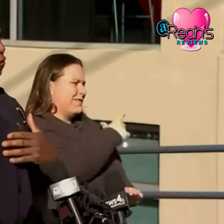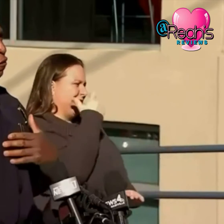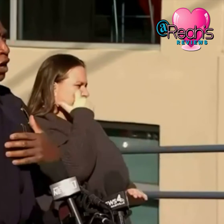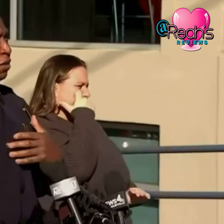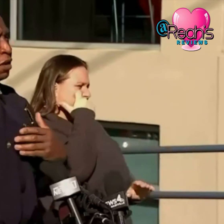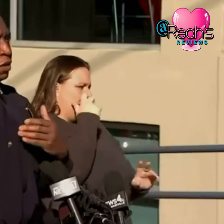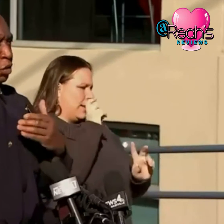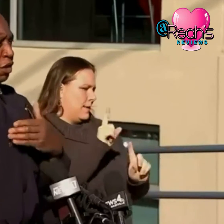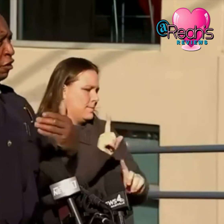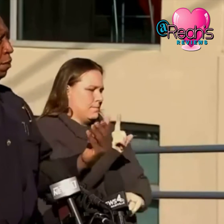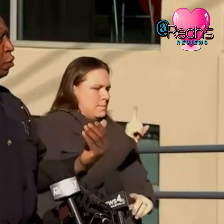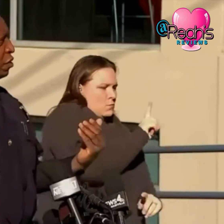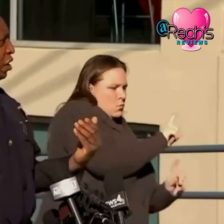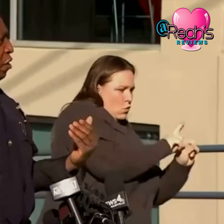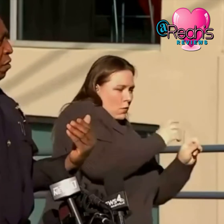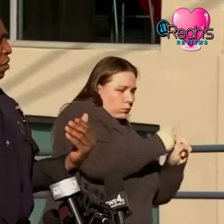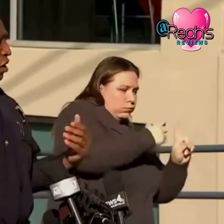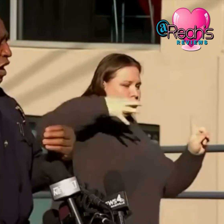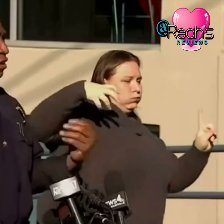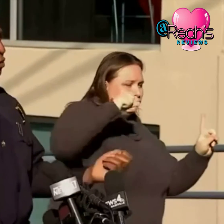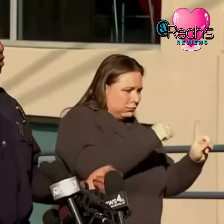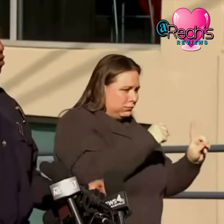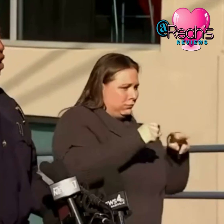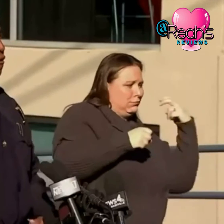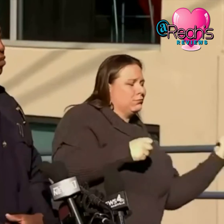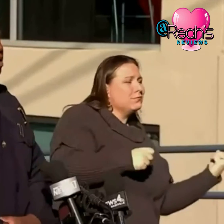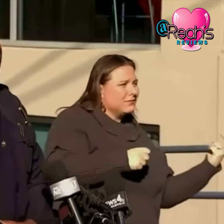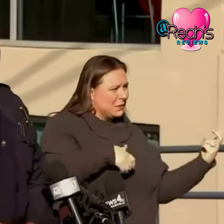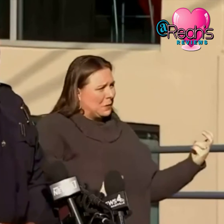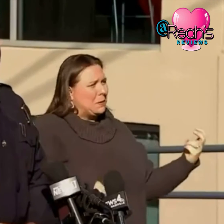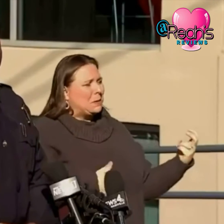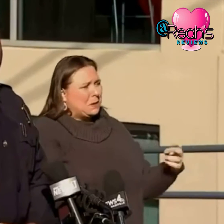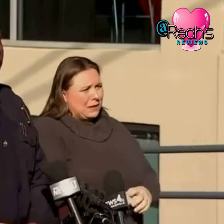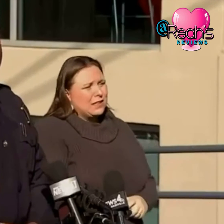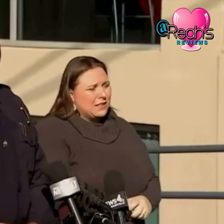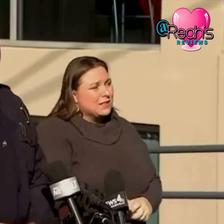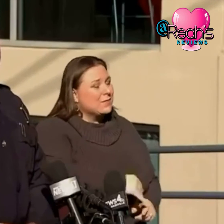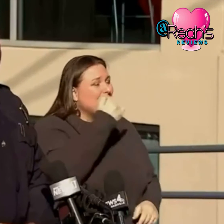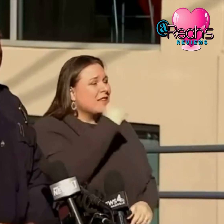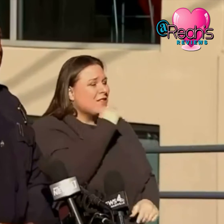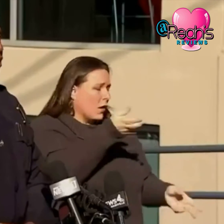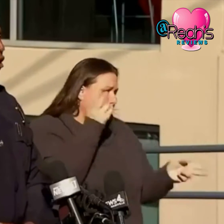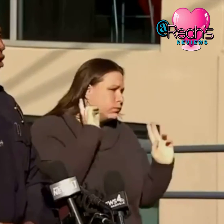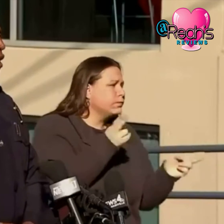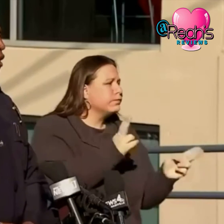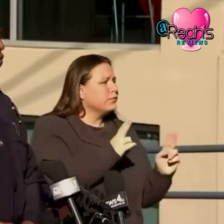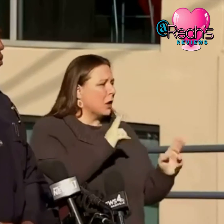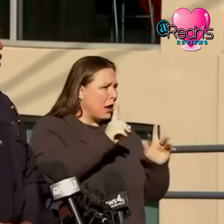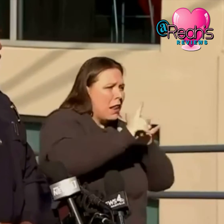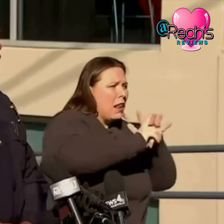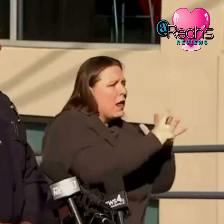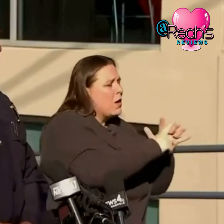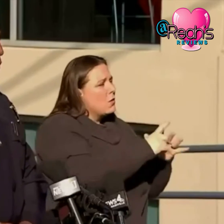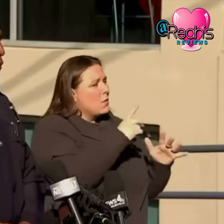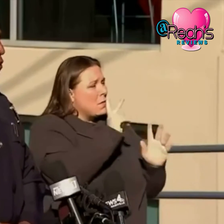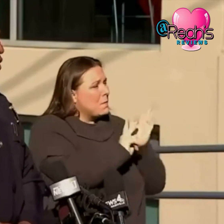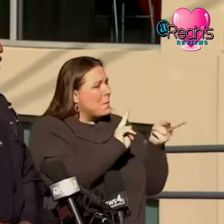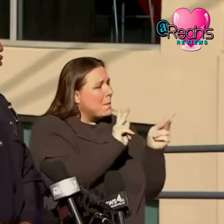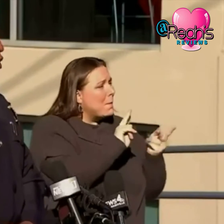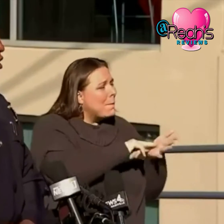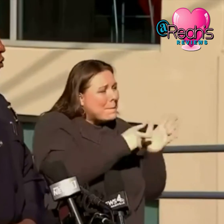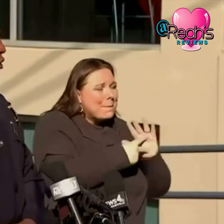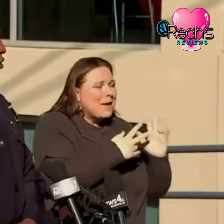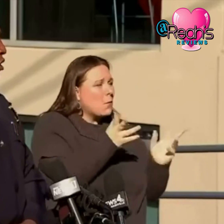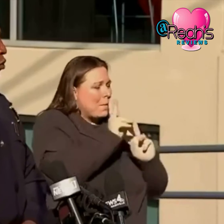of the video frame when the explosion occurred and knocked him to the ground uh so had they not done that we'd be talking about uh people